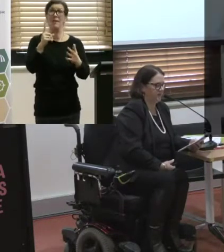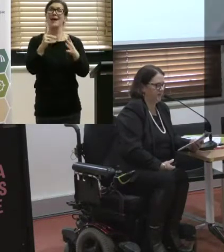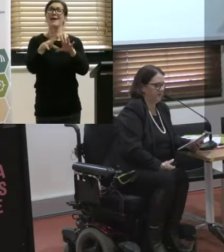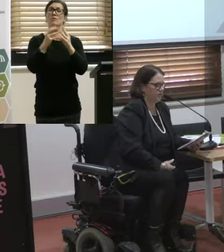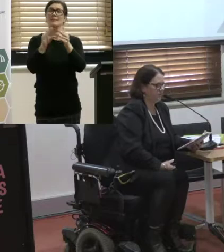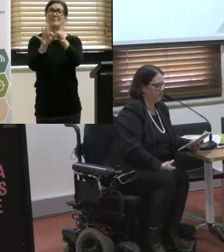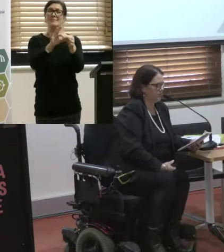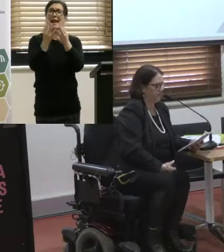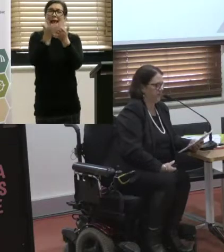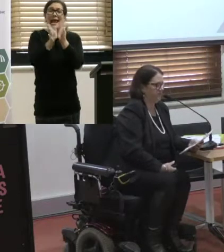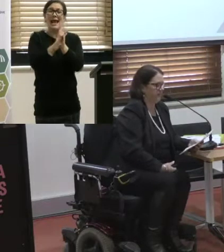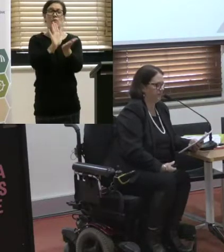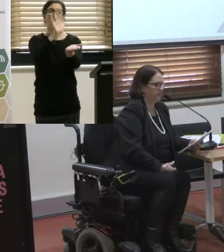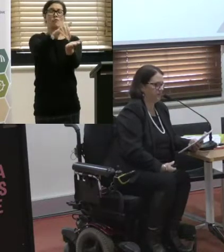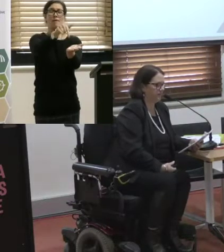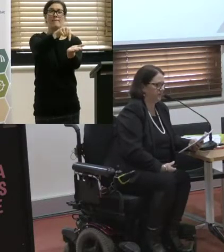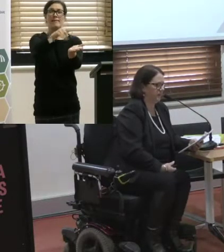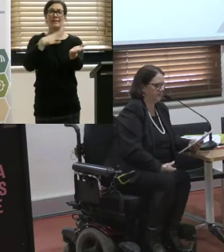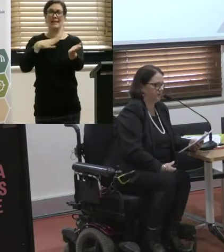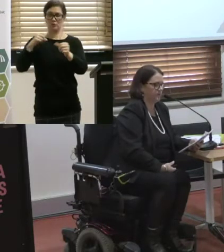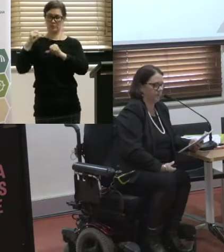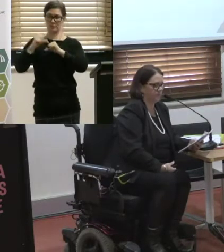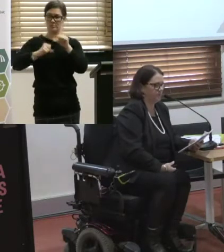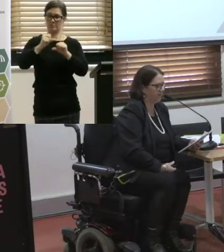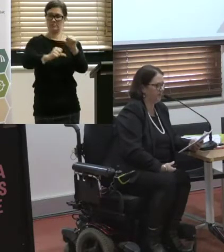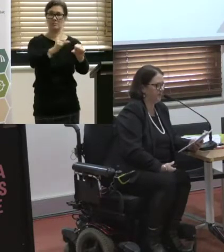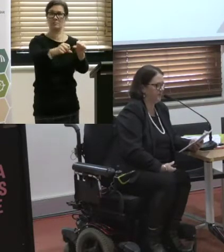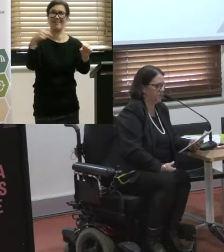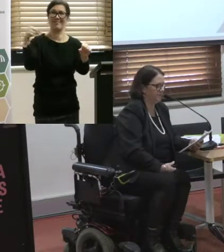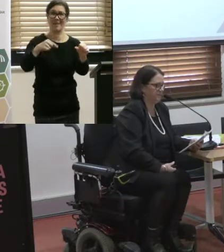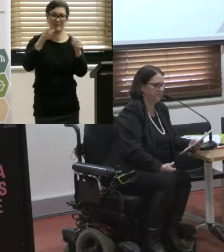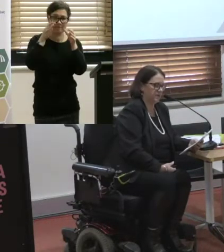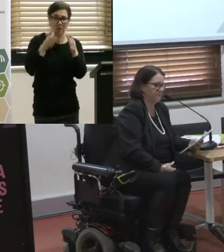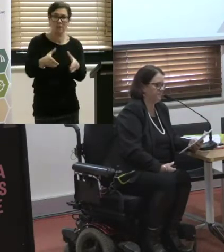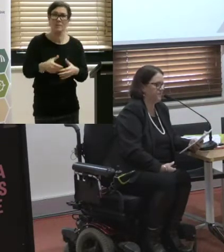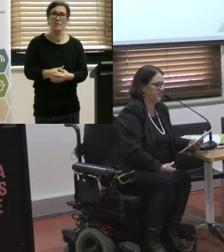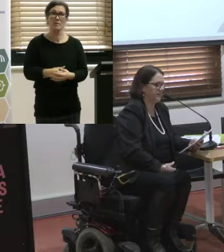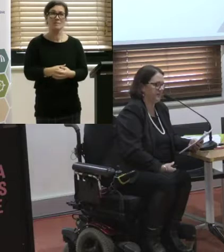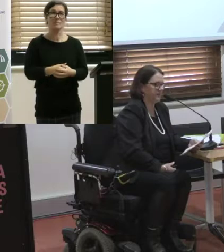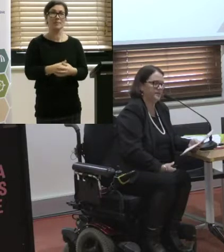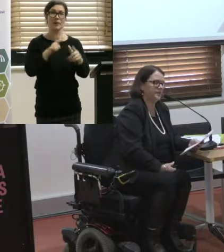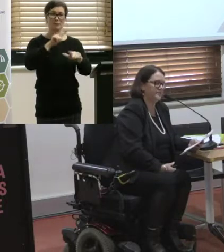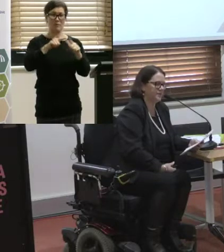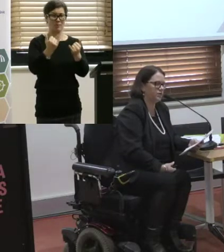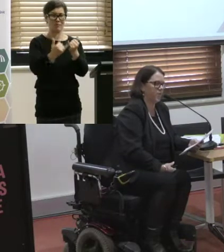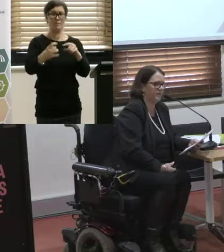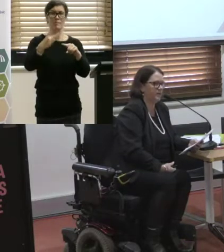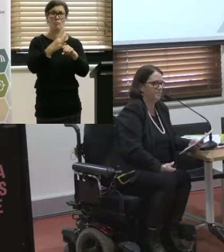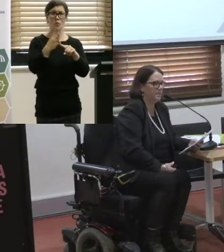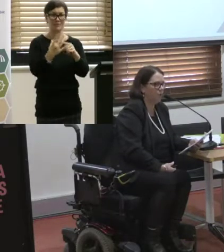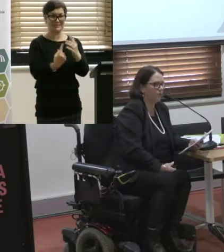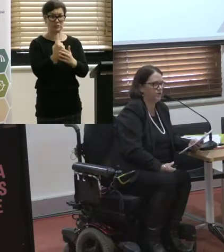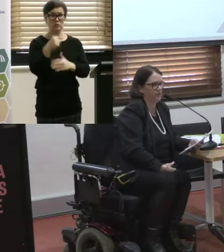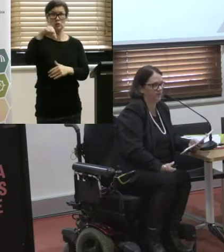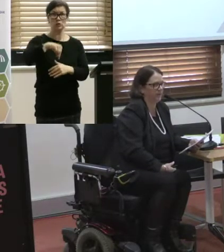I don't think that transport, like other very important issues, but transport particularly can be considered one